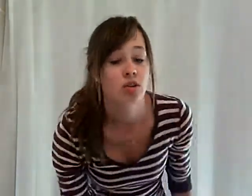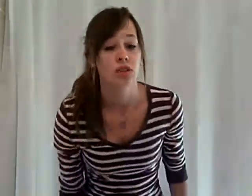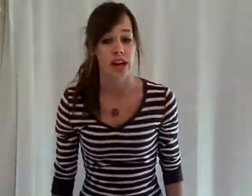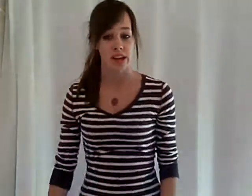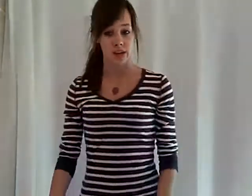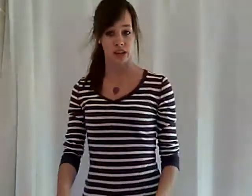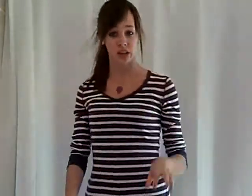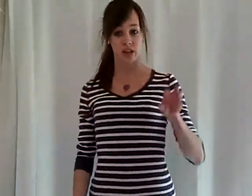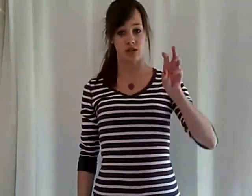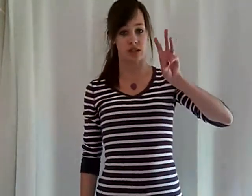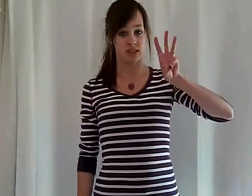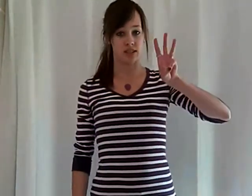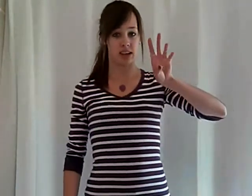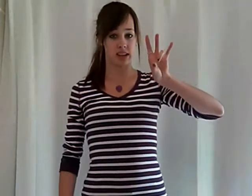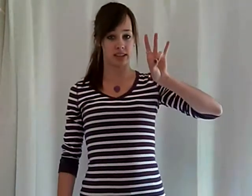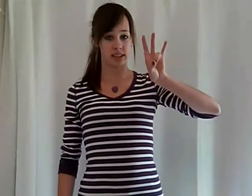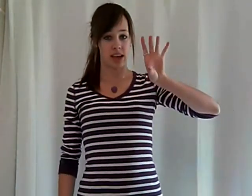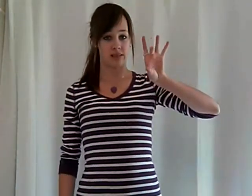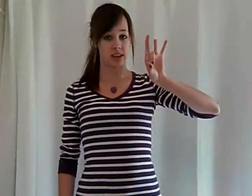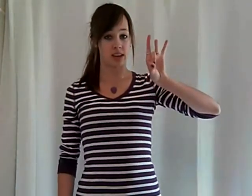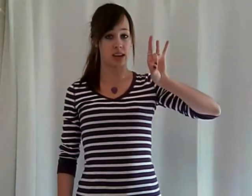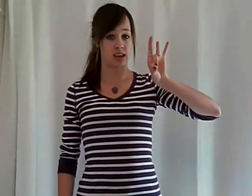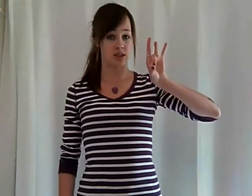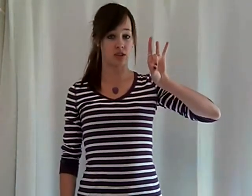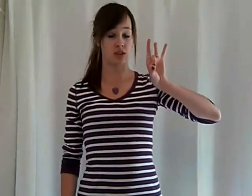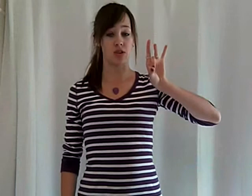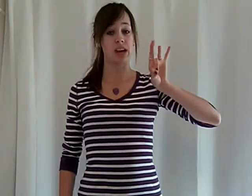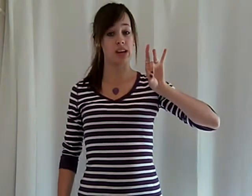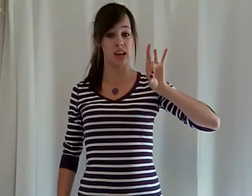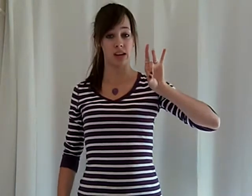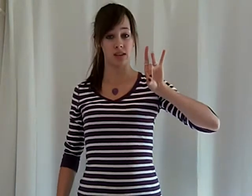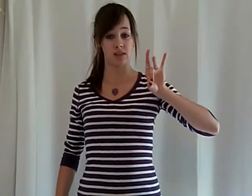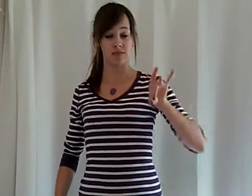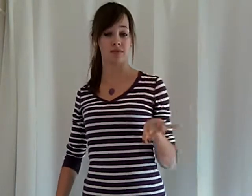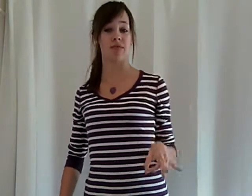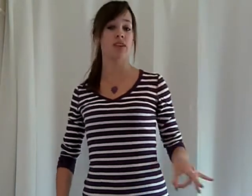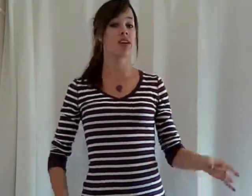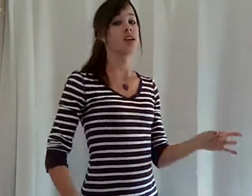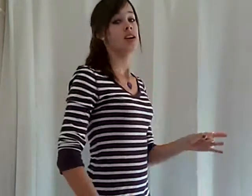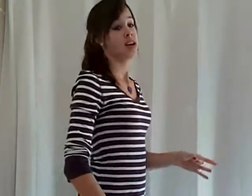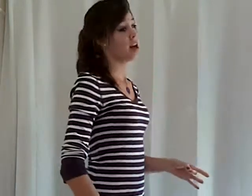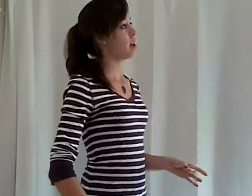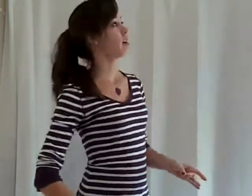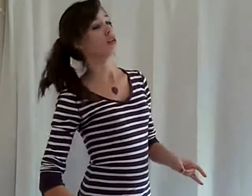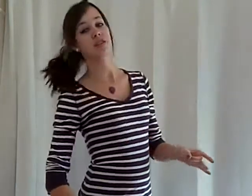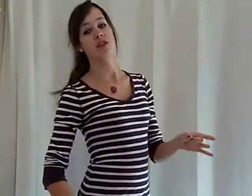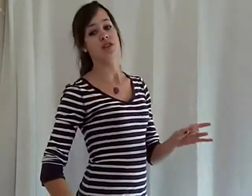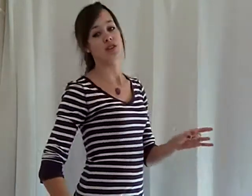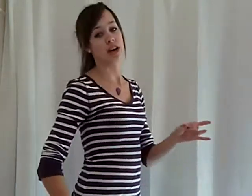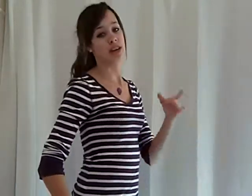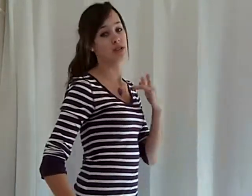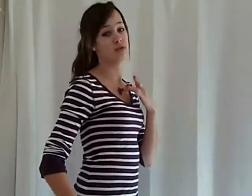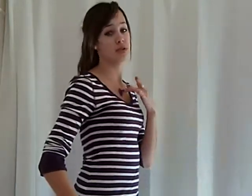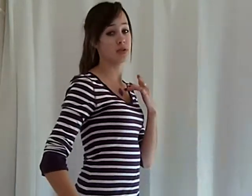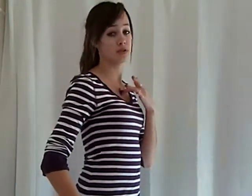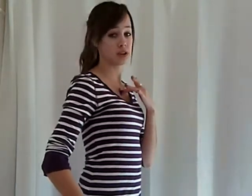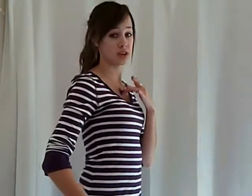So like, you're going to do six, seven, eight. So you're to do eight hand and I'll turn to show you guys. You put your little finger